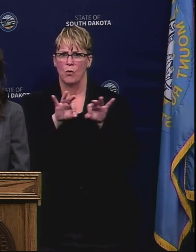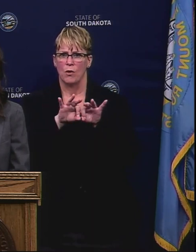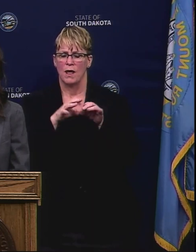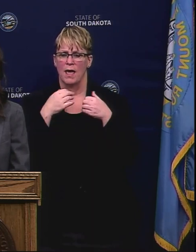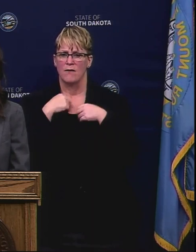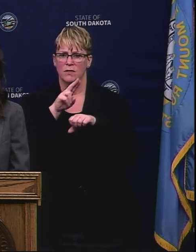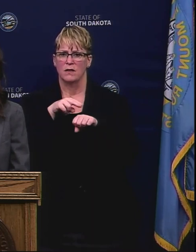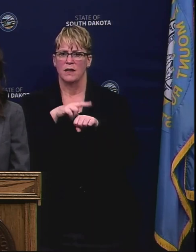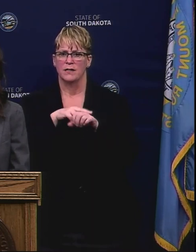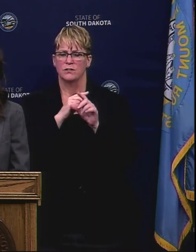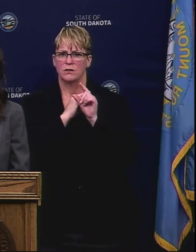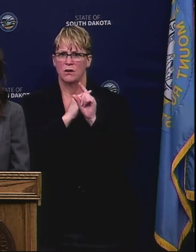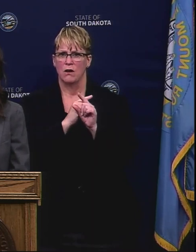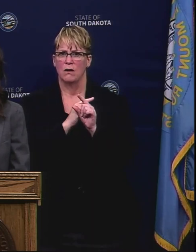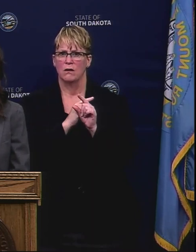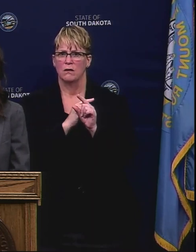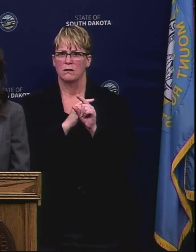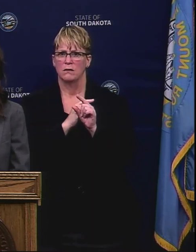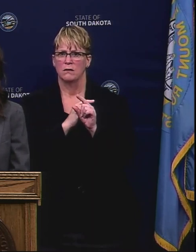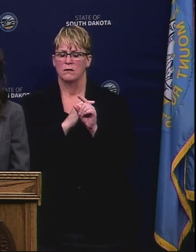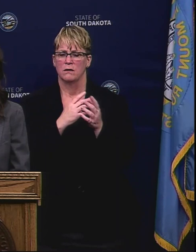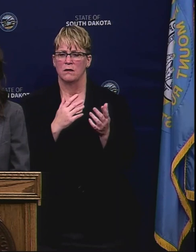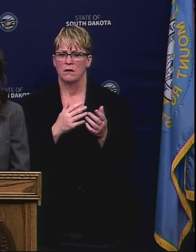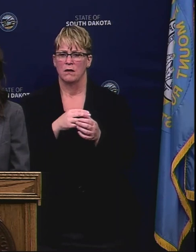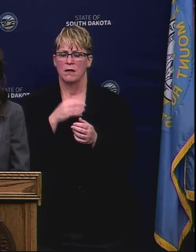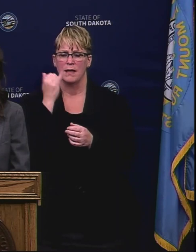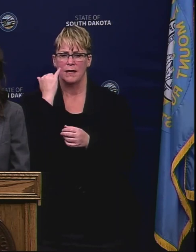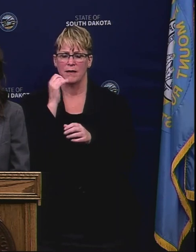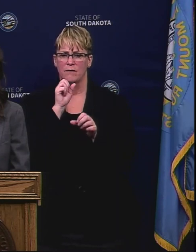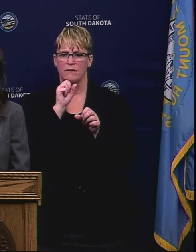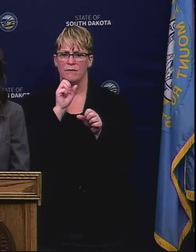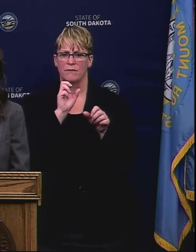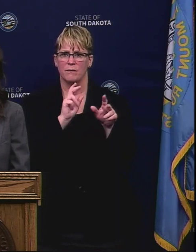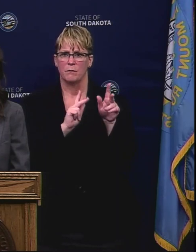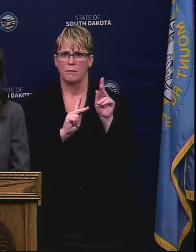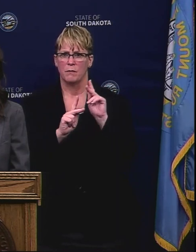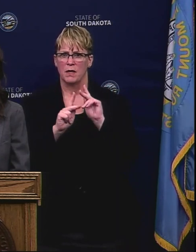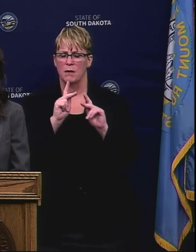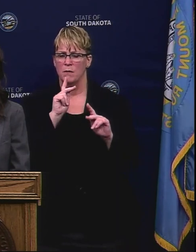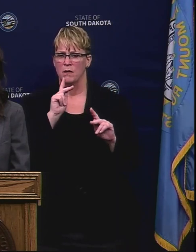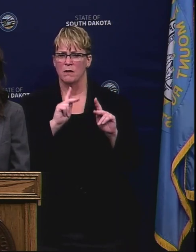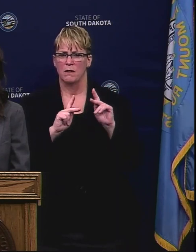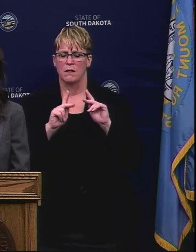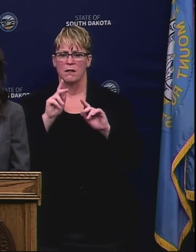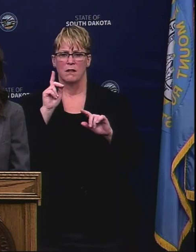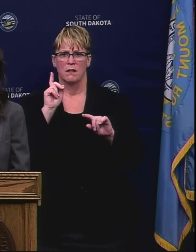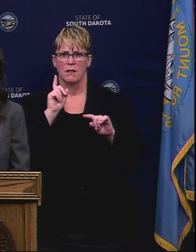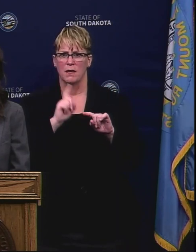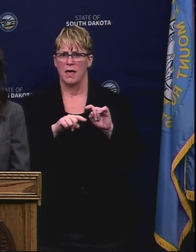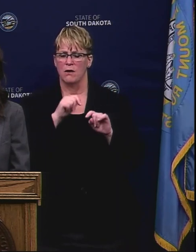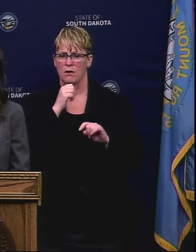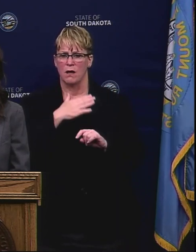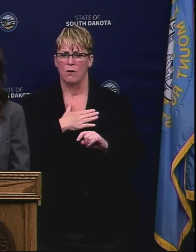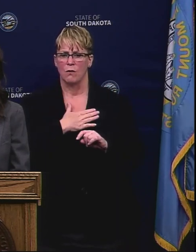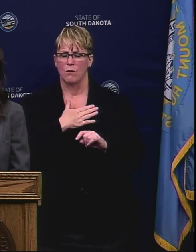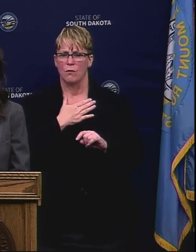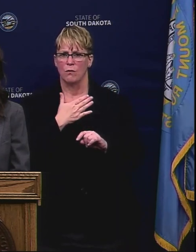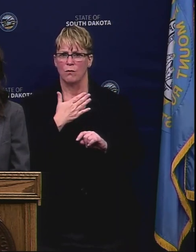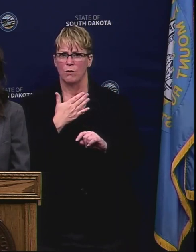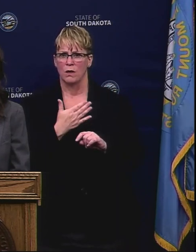Guard to man some of those plants if the workforce was either unable or not willing to